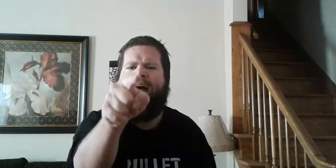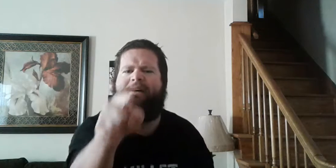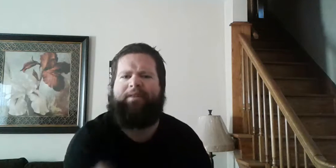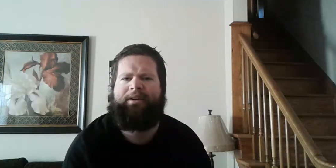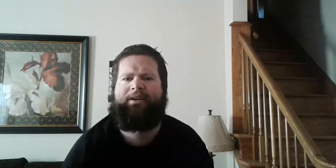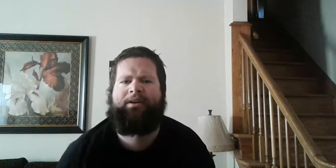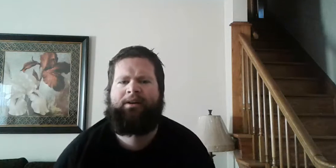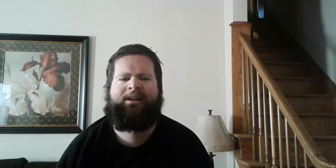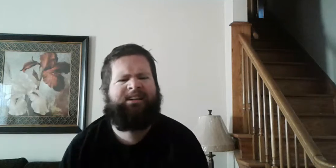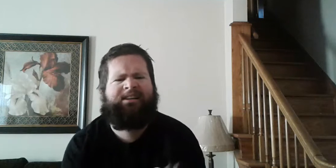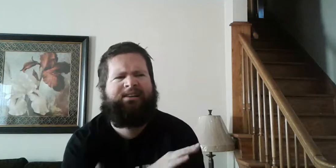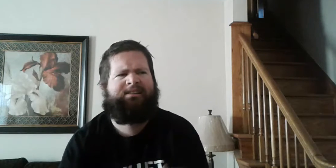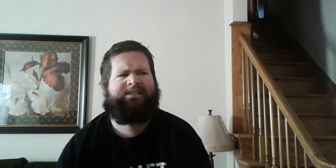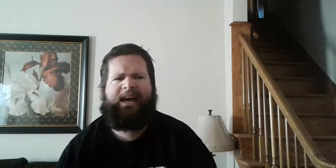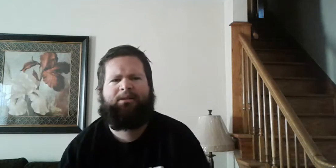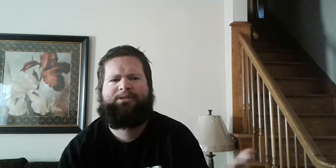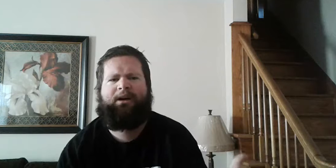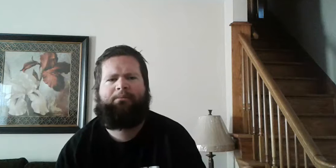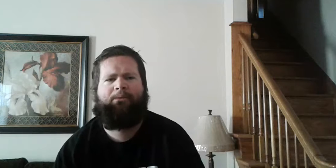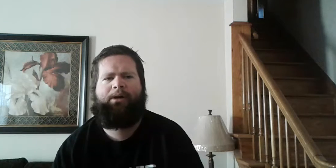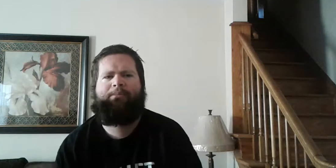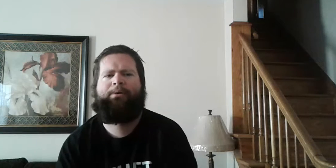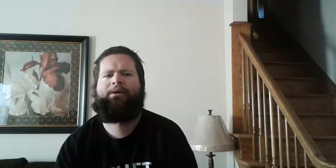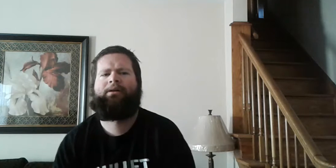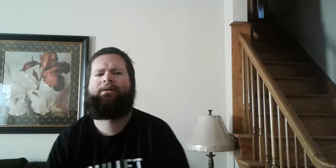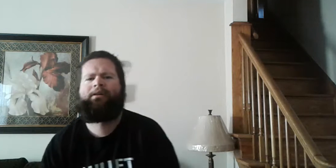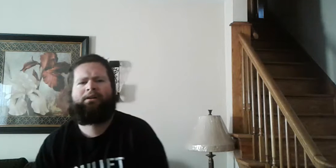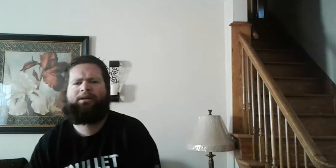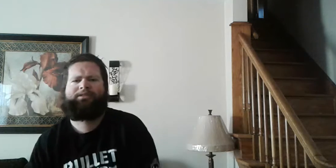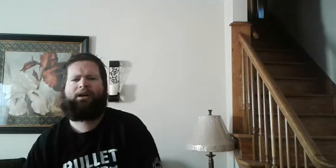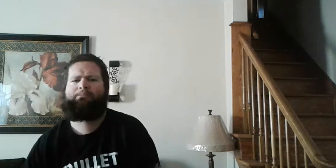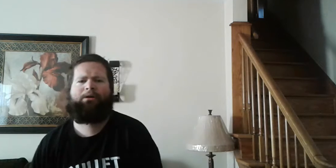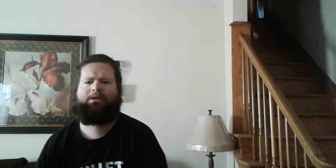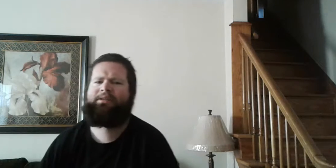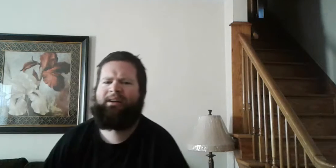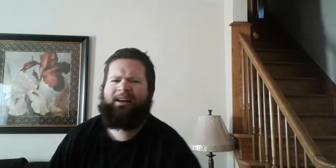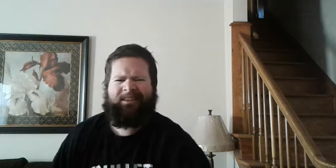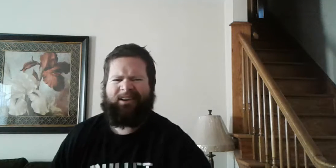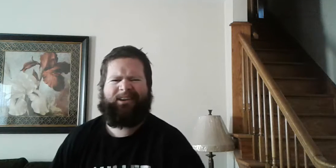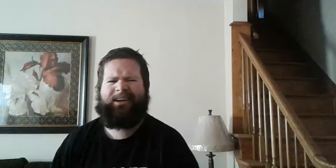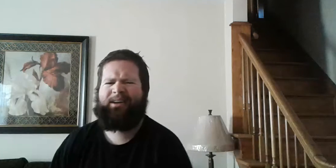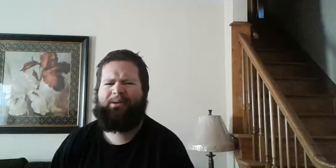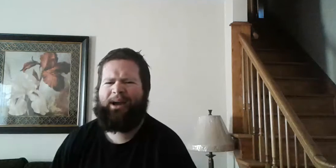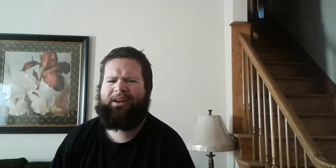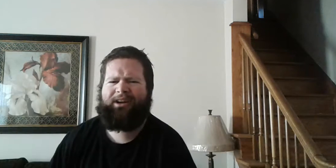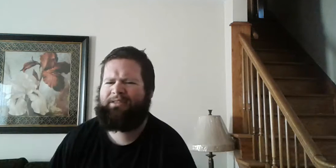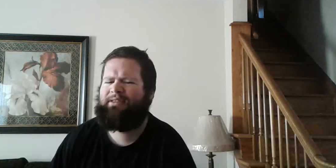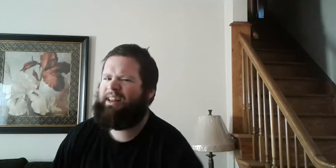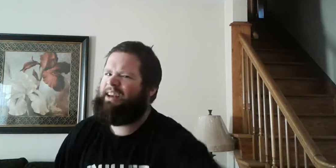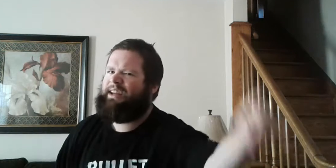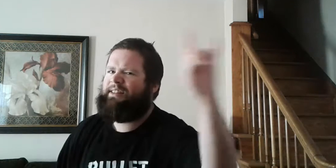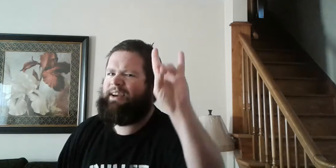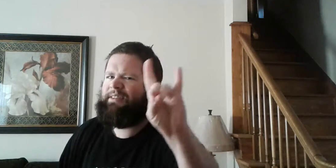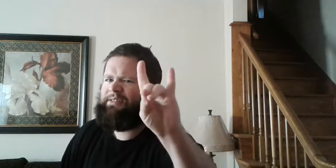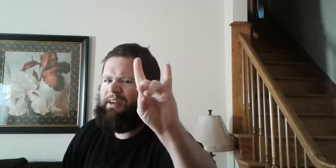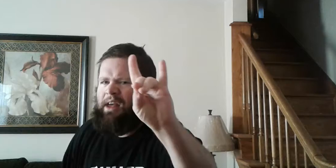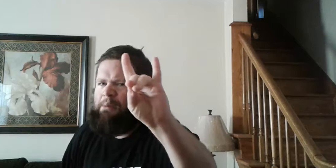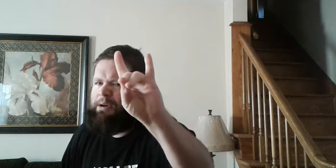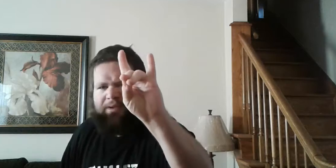have it settle something with them because young bucks they don't need a new hand gesture they need this because